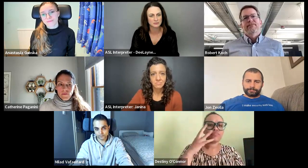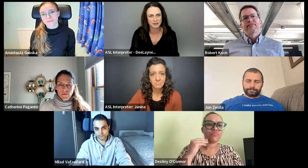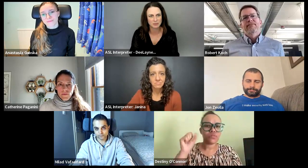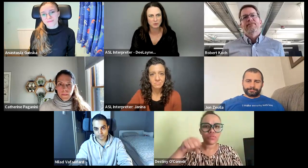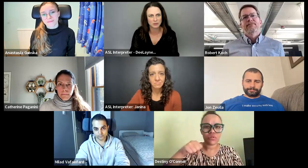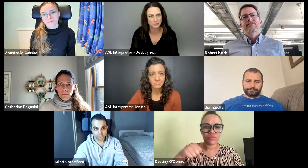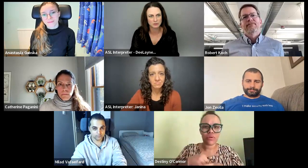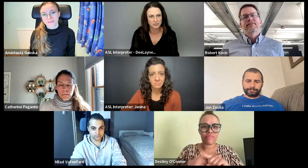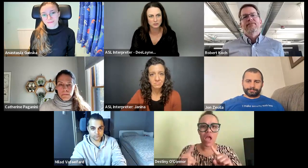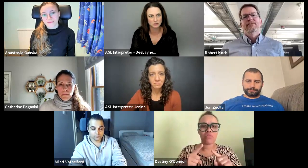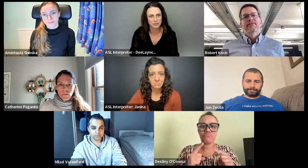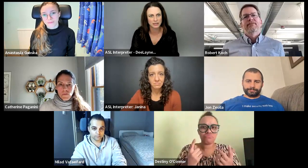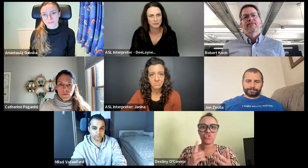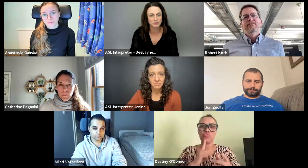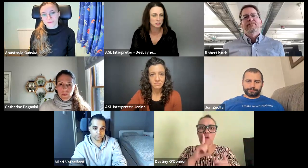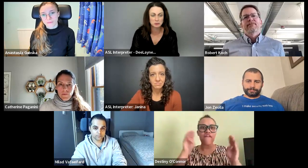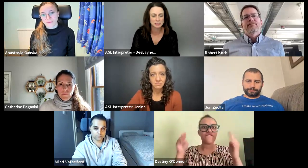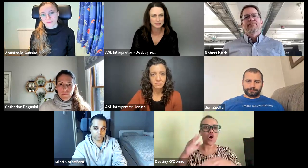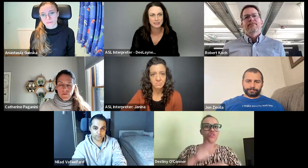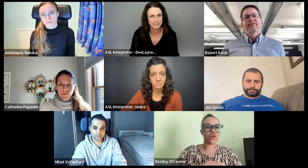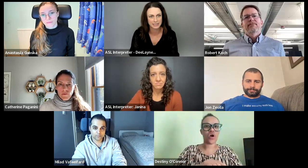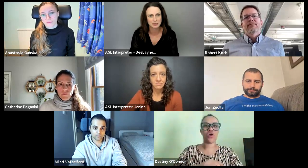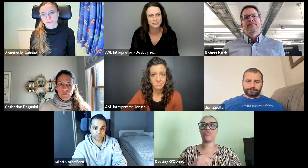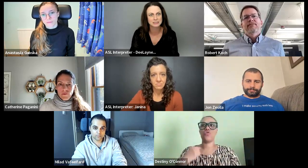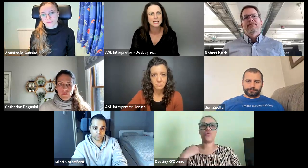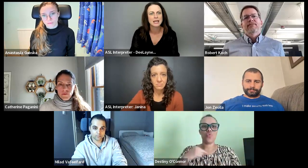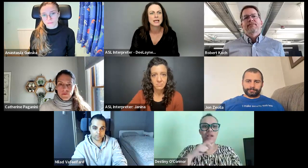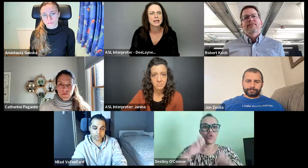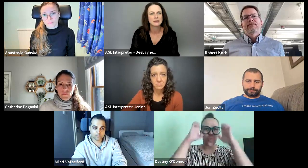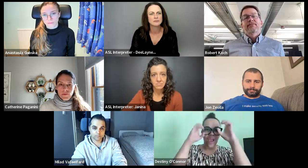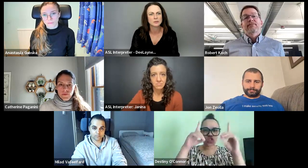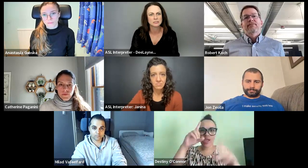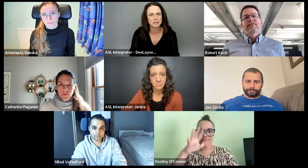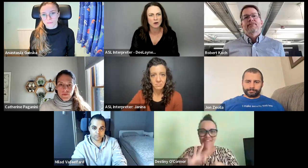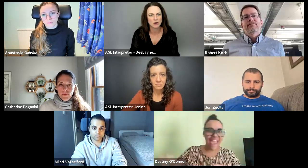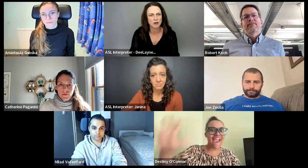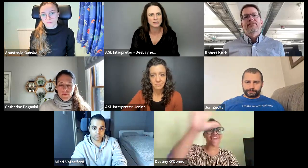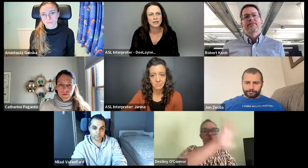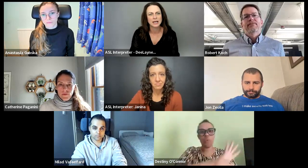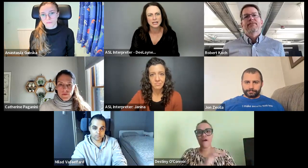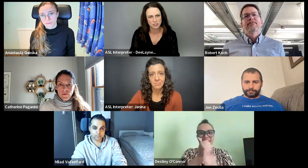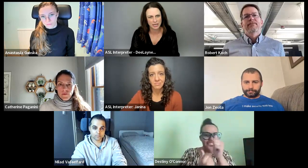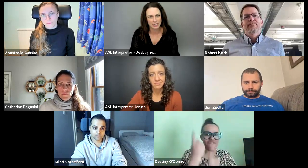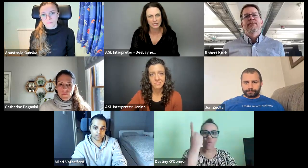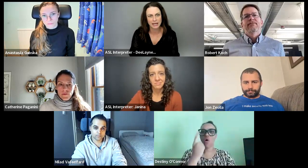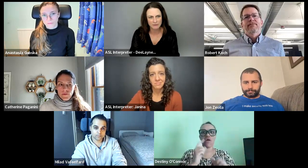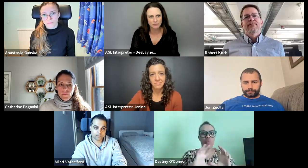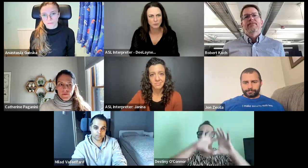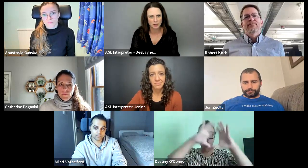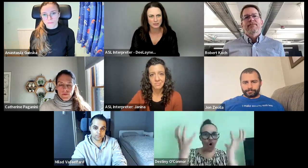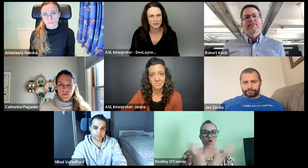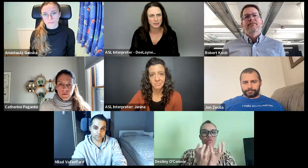basics of deaf people in professional and professional spaces and in tech spaces and focusing on educating